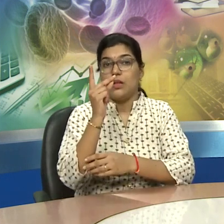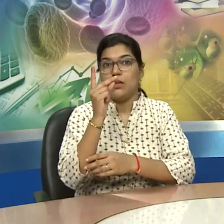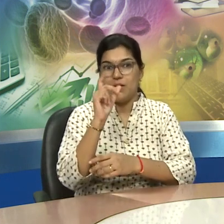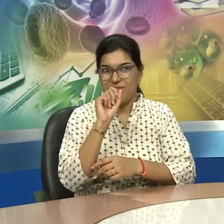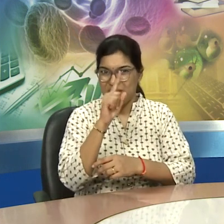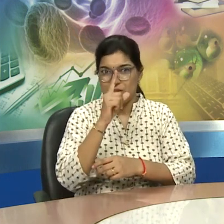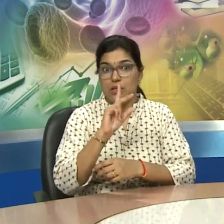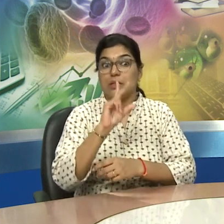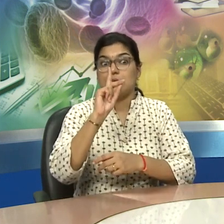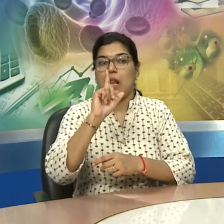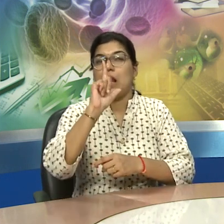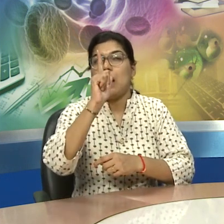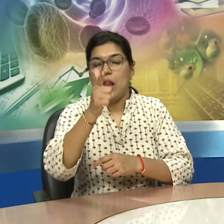now this is the second